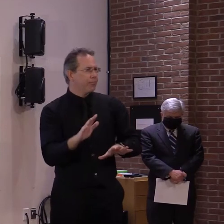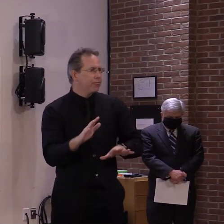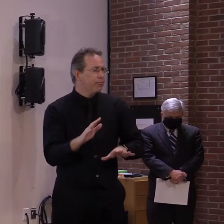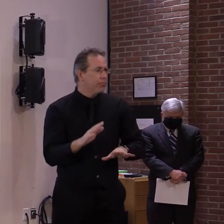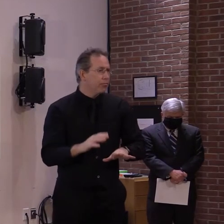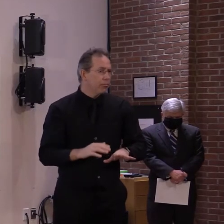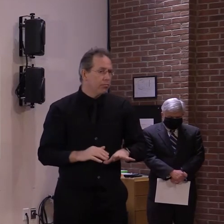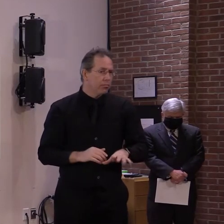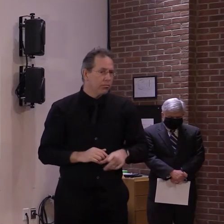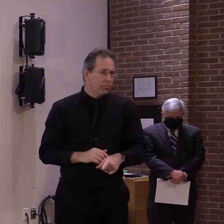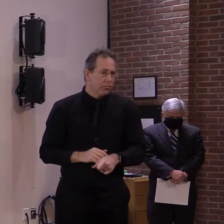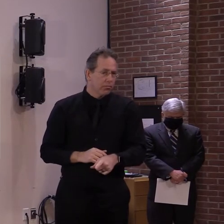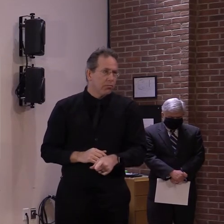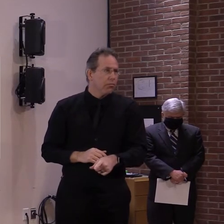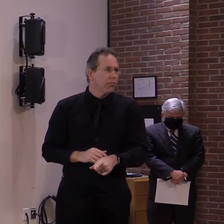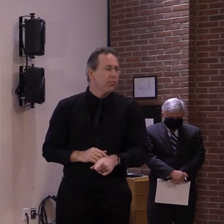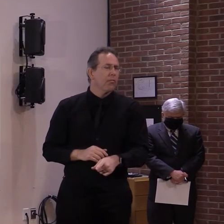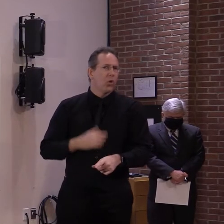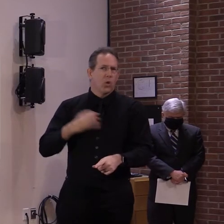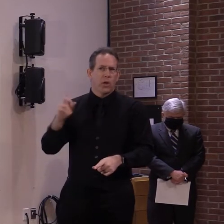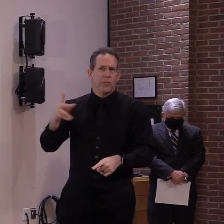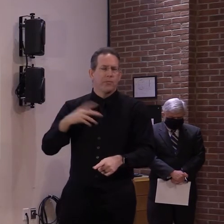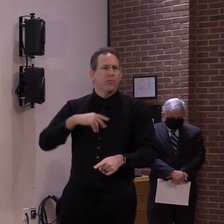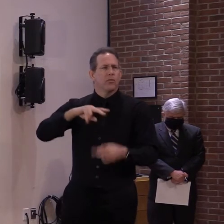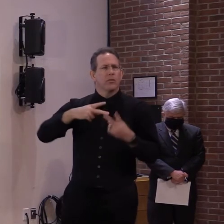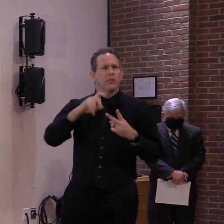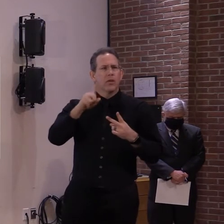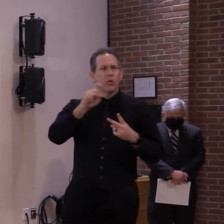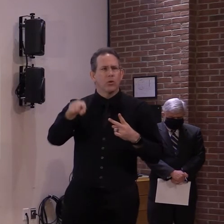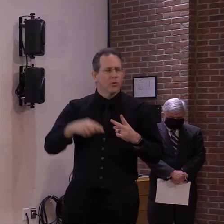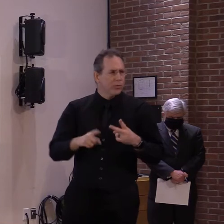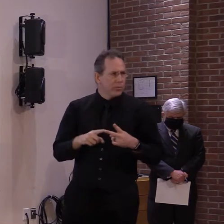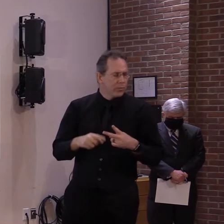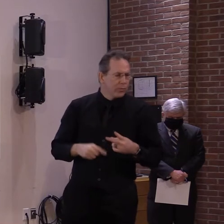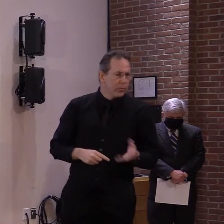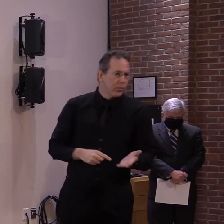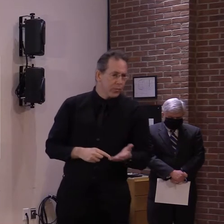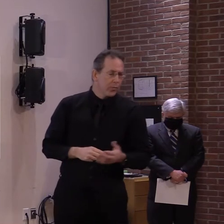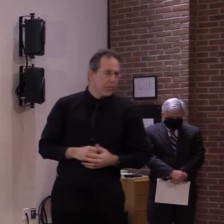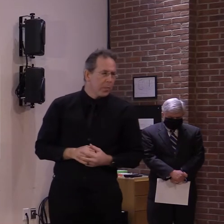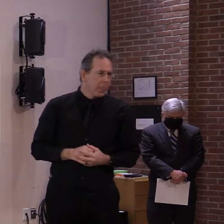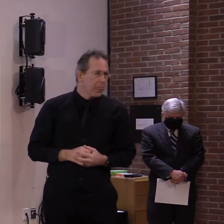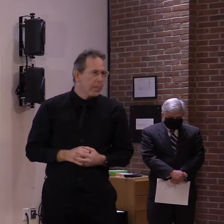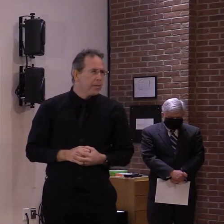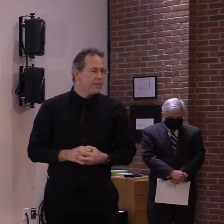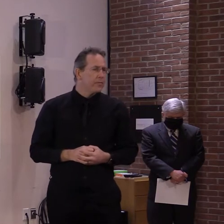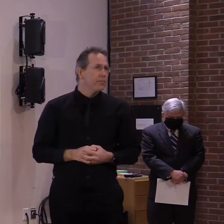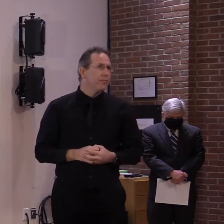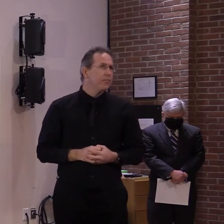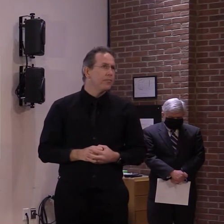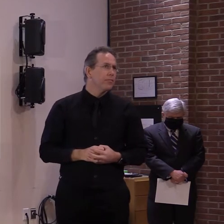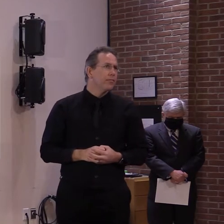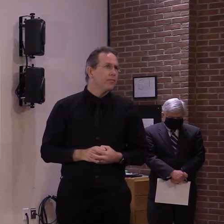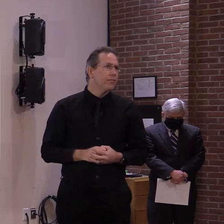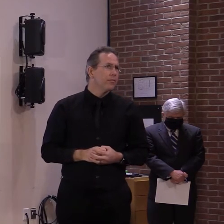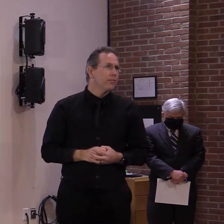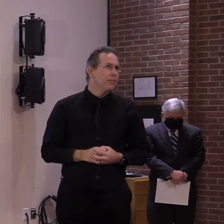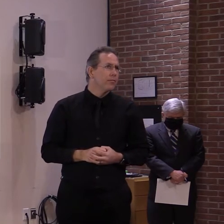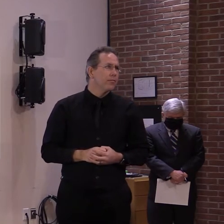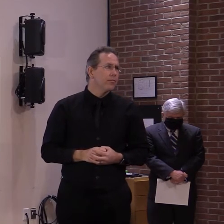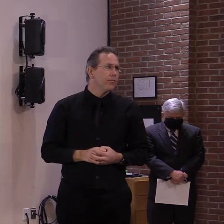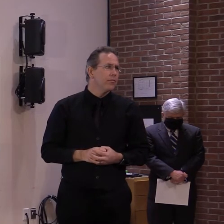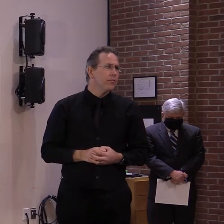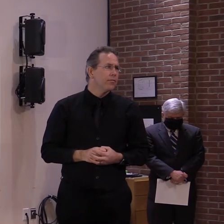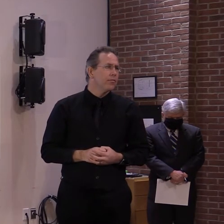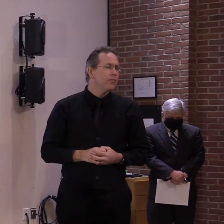Okay. And the second question is, while I understand that you will have, like, home health care agencies and so on, being